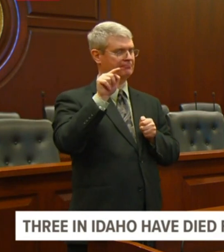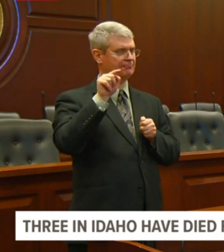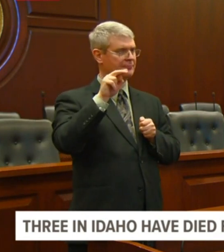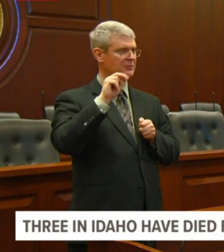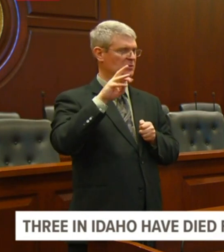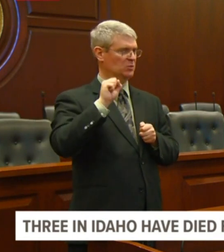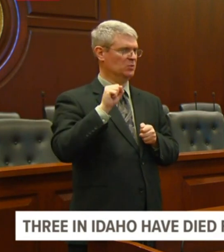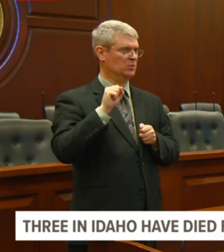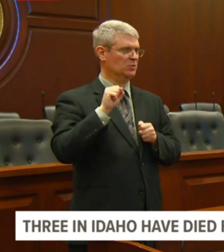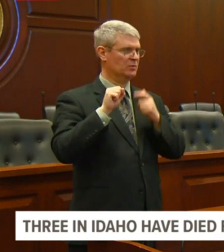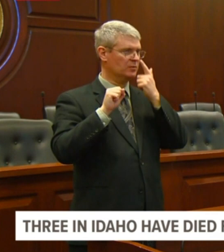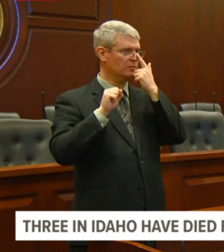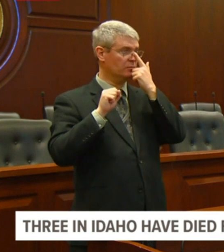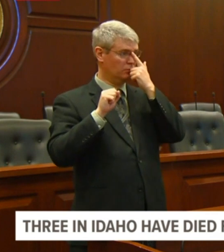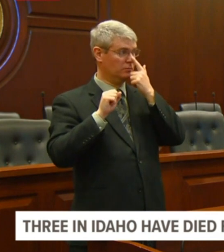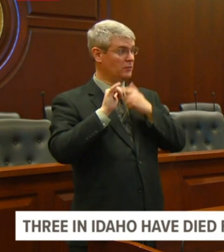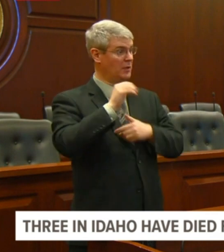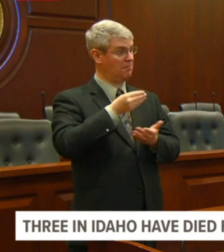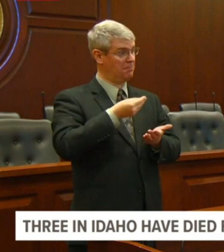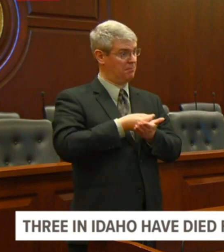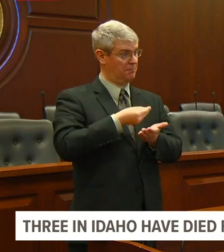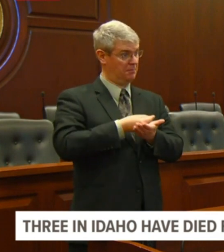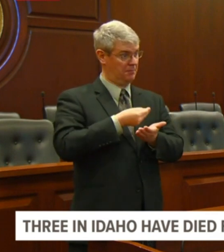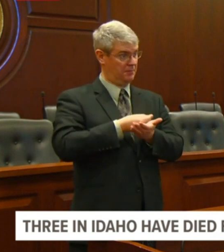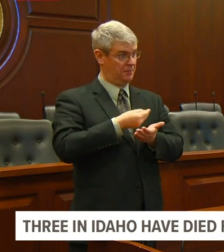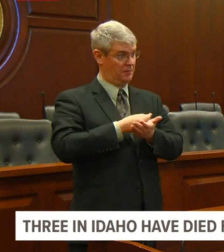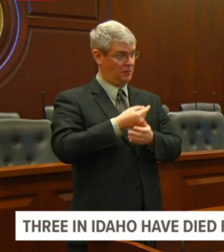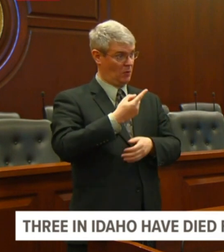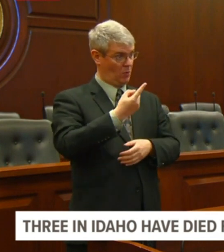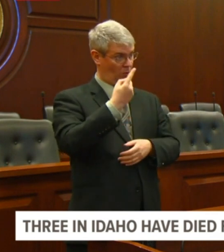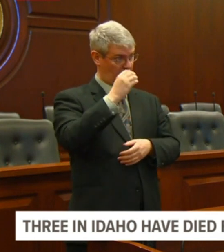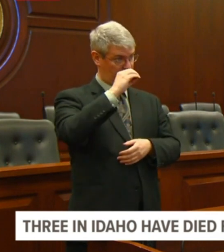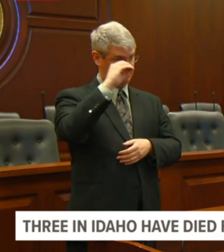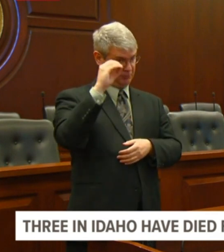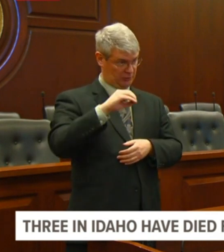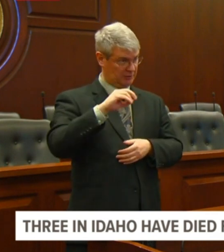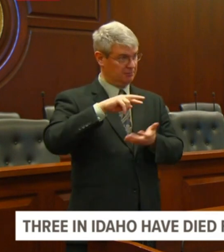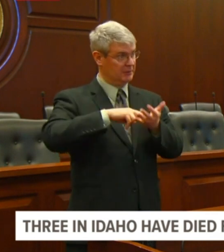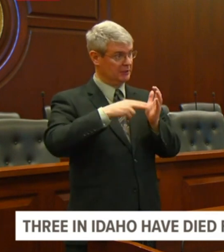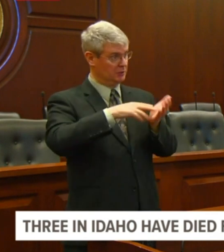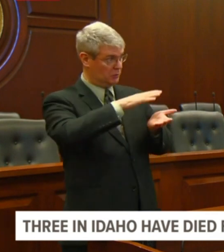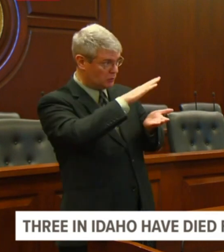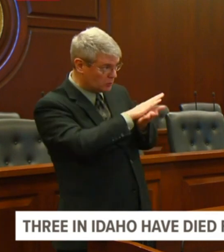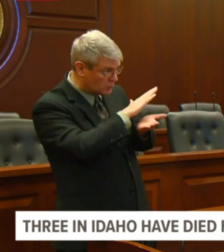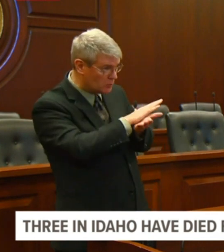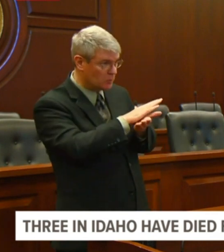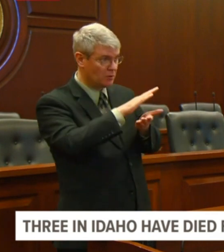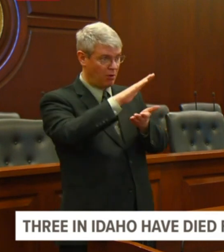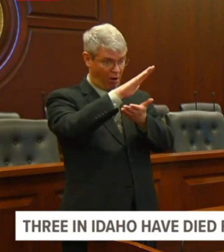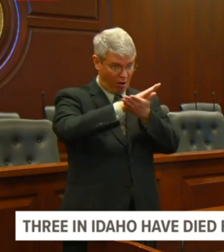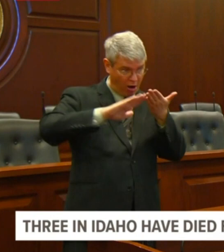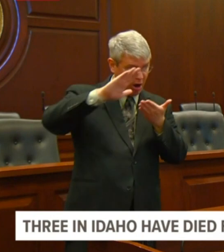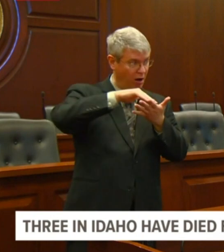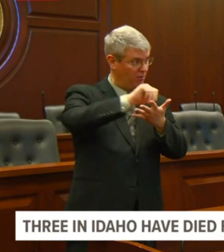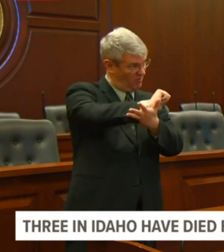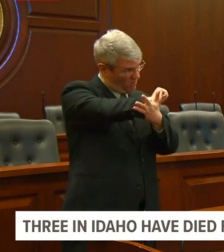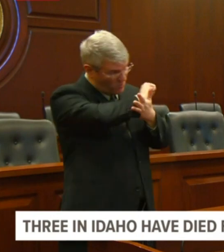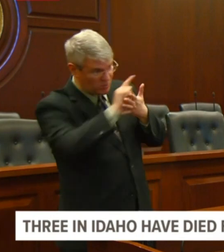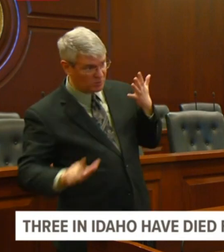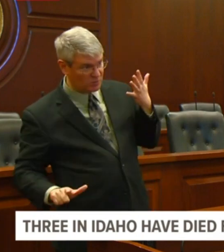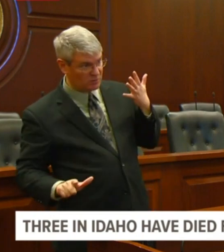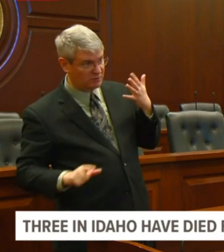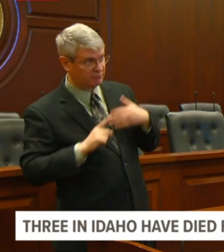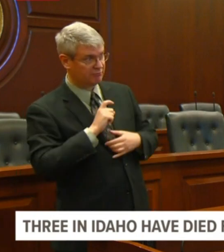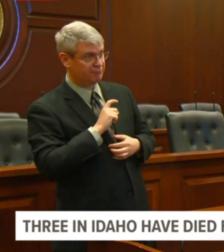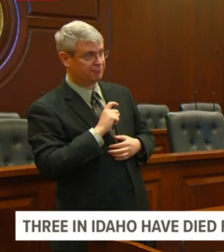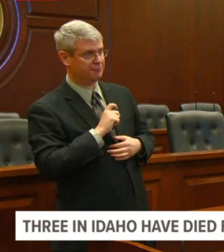education subject to the hold back. Yes, they are. Uh, as I said, the healthcare, the healthcare, uh,